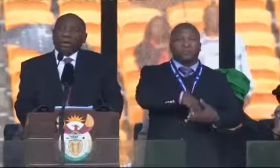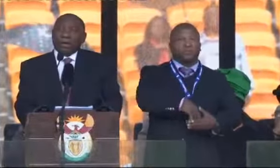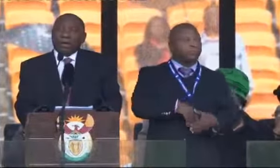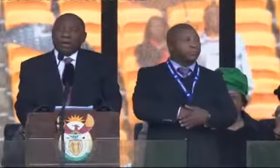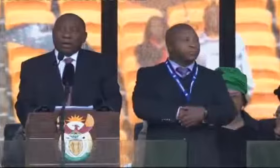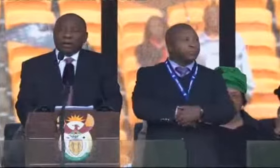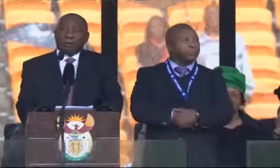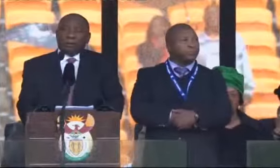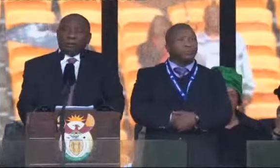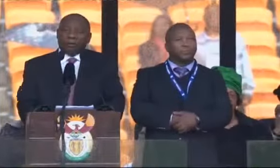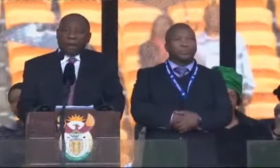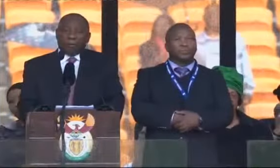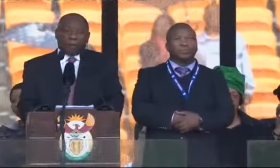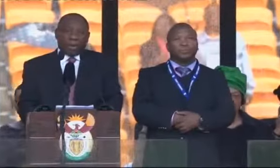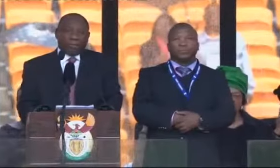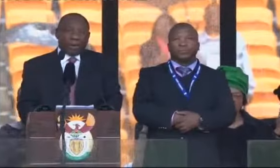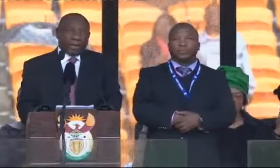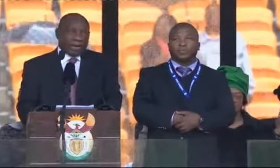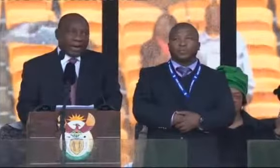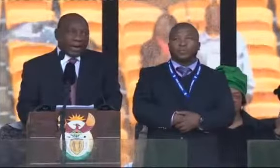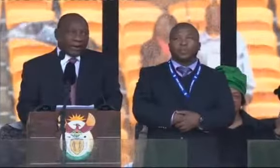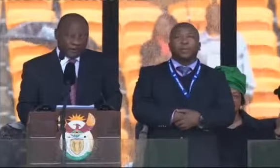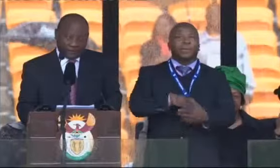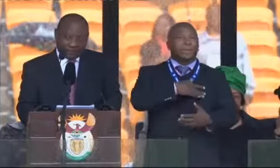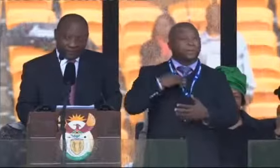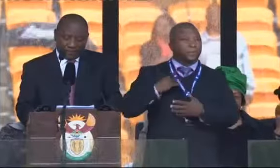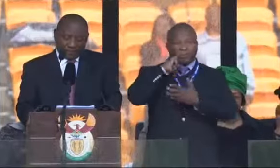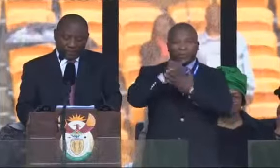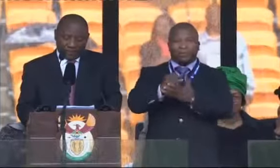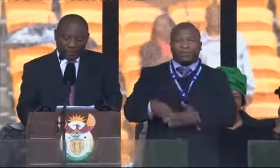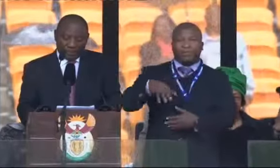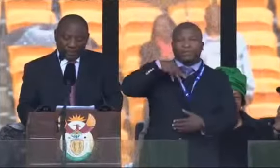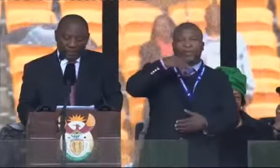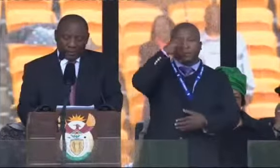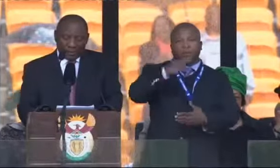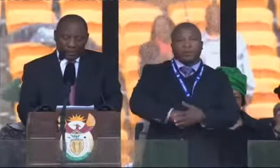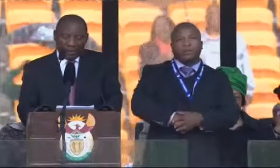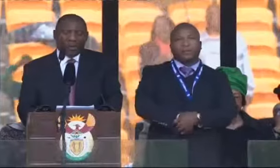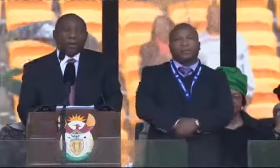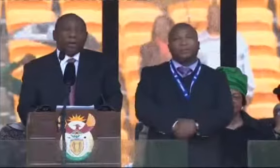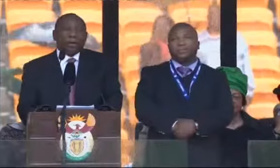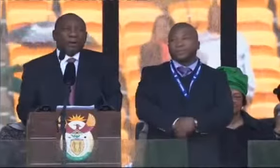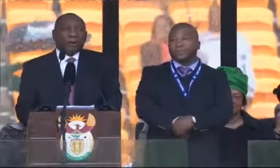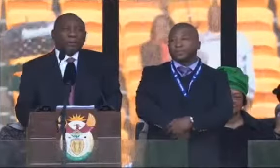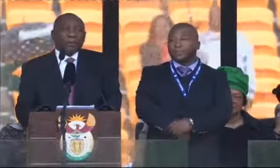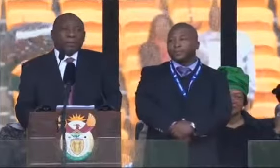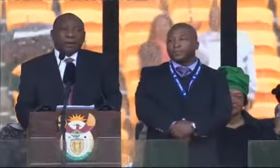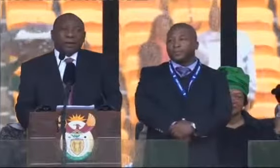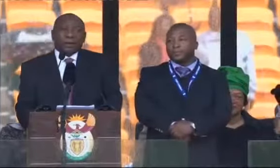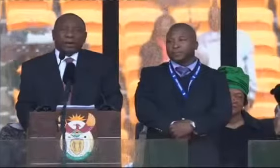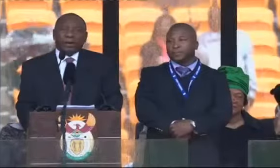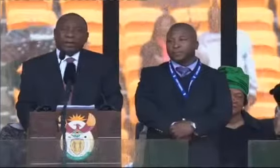On stage, gesturing frantically, this man was meant to be relaying the tributes to Nelson Mandela to the world's deaf